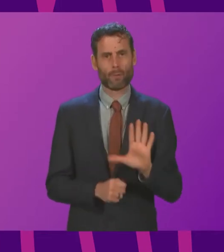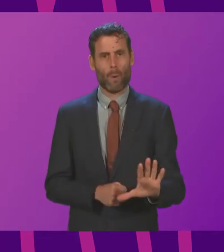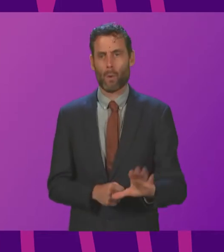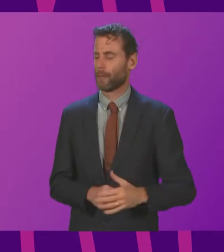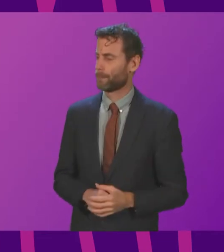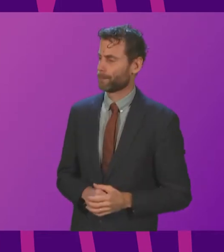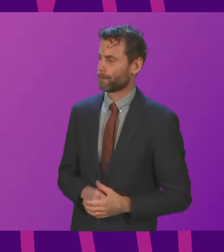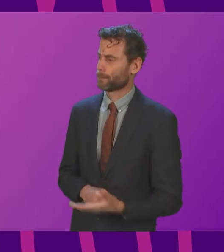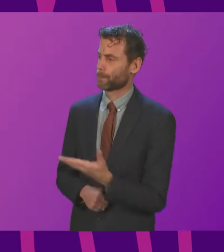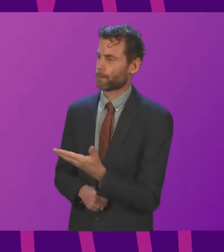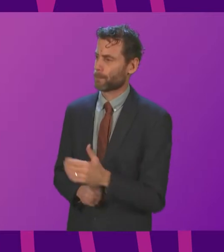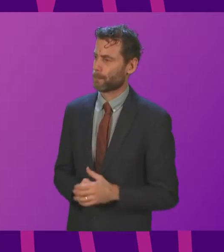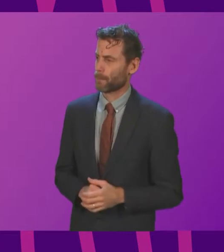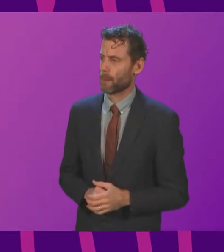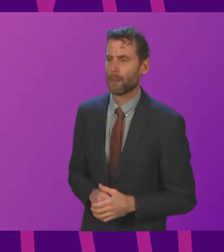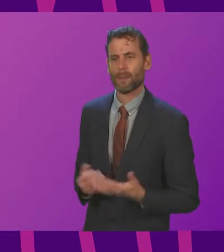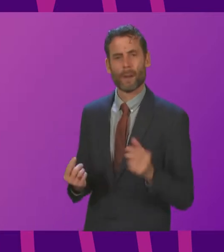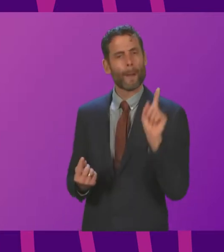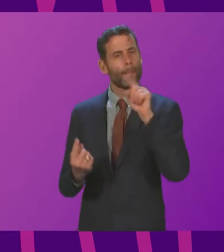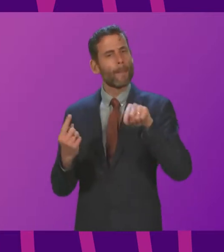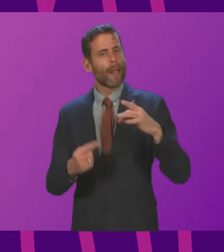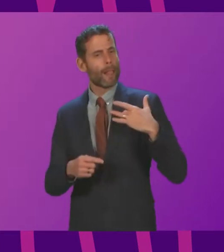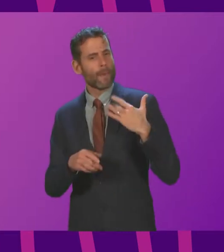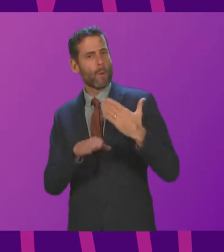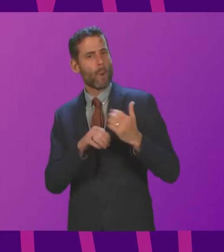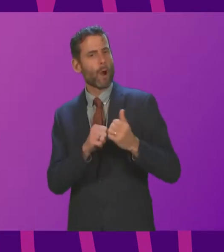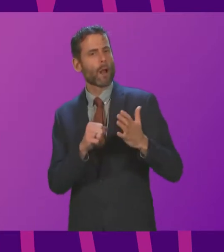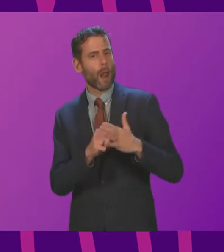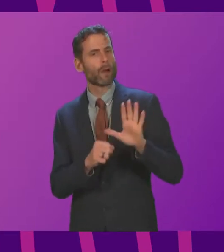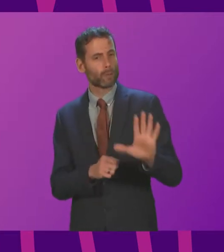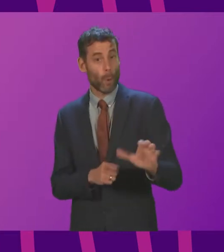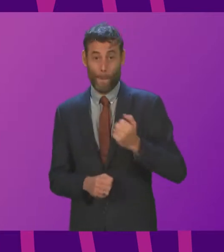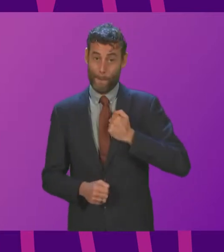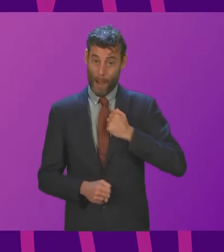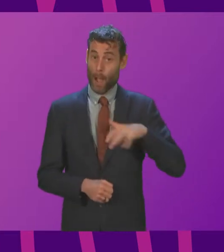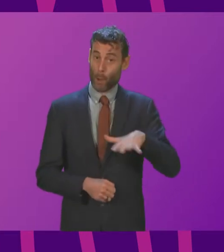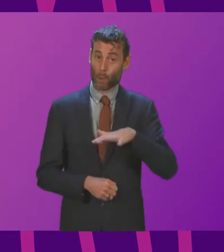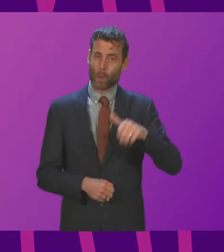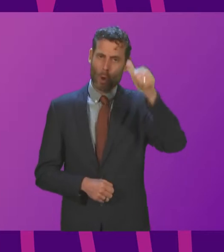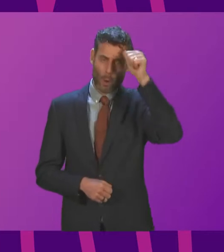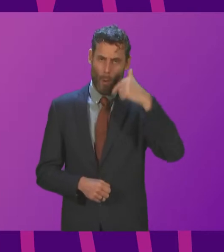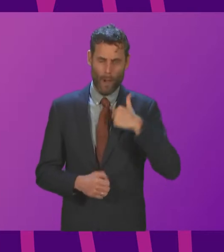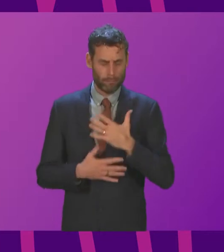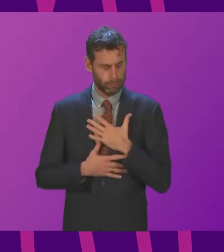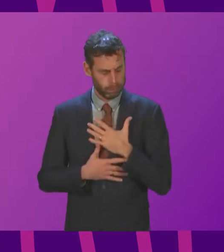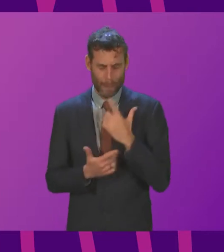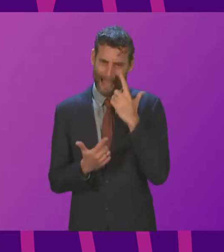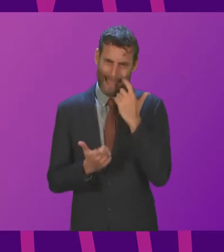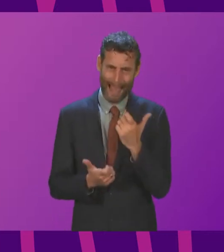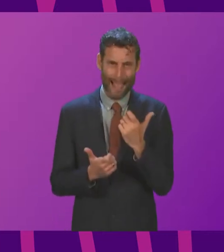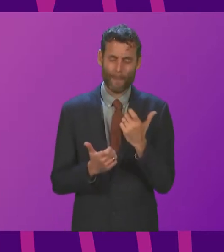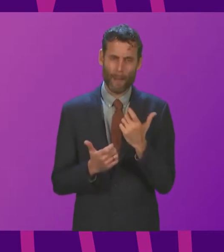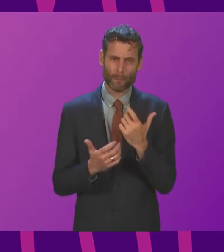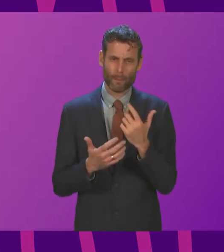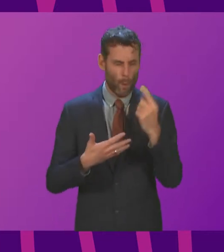I think people who live in and work in Glasgow certainly in my constituency know that I care deeply about all of the